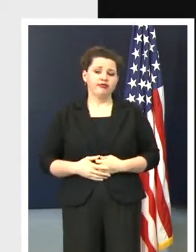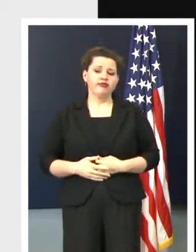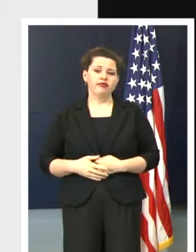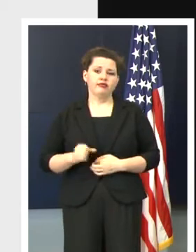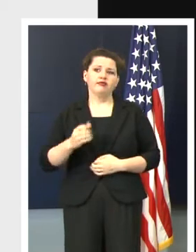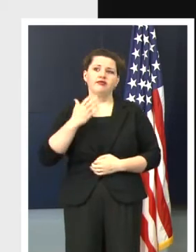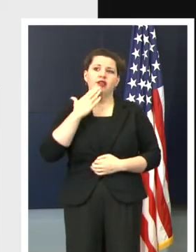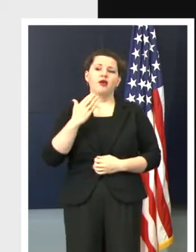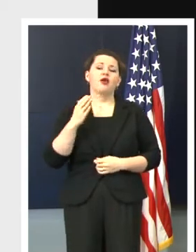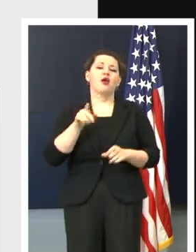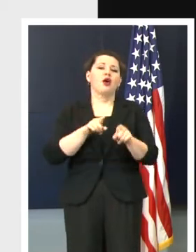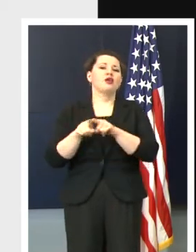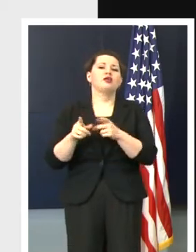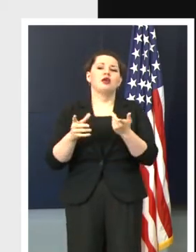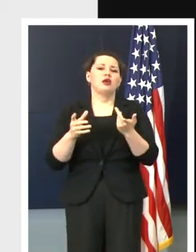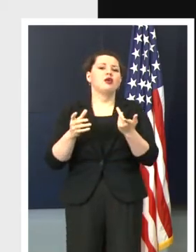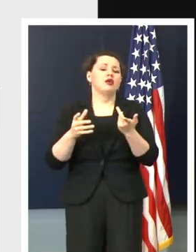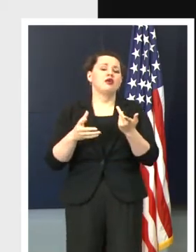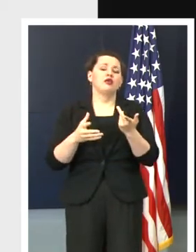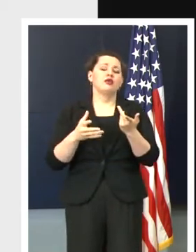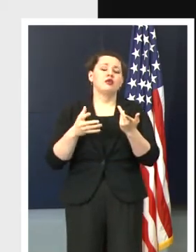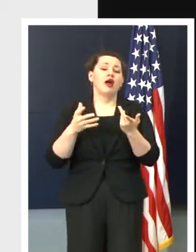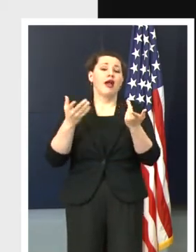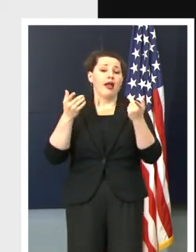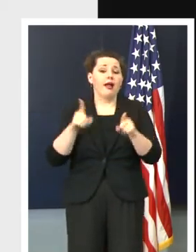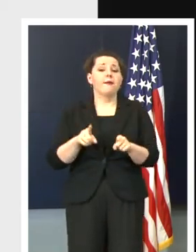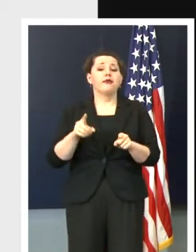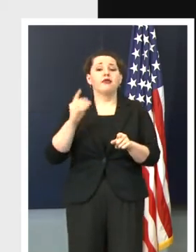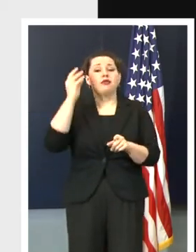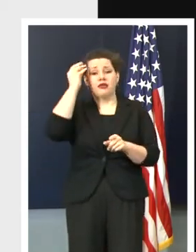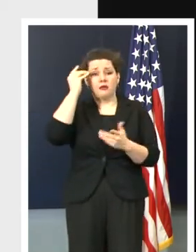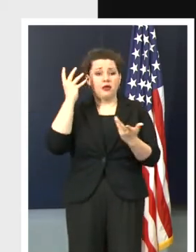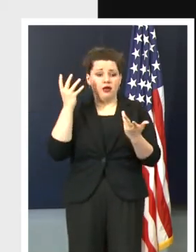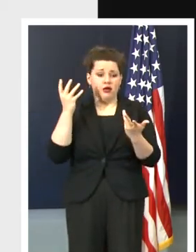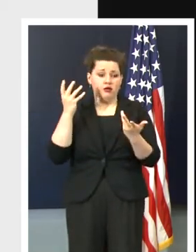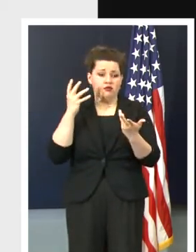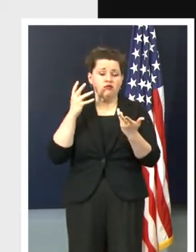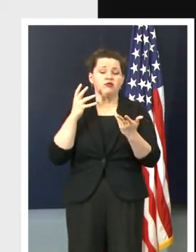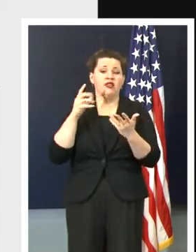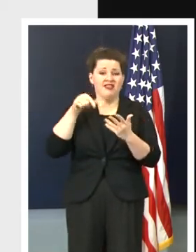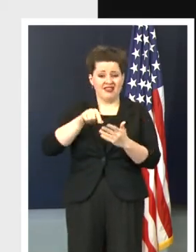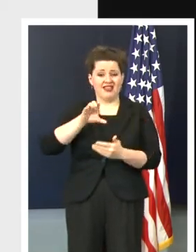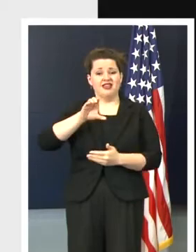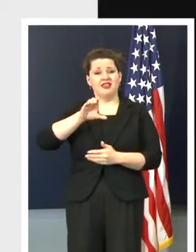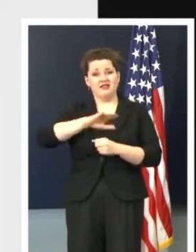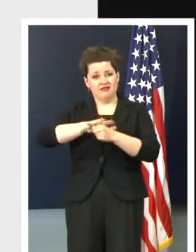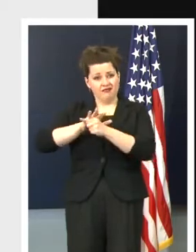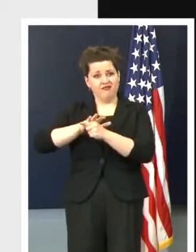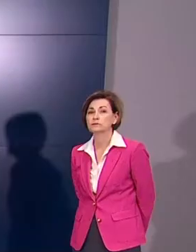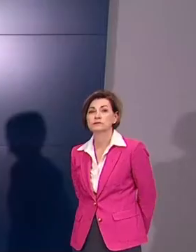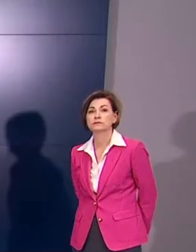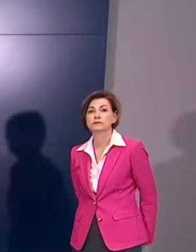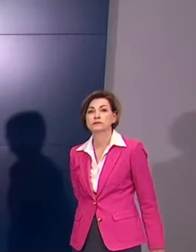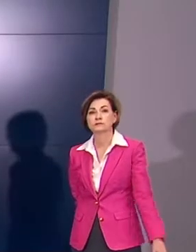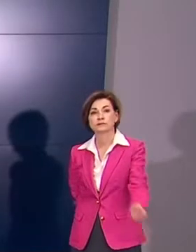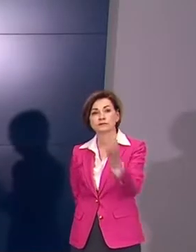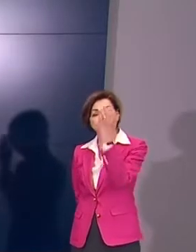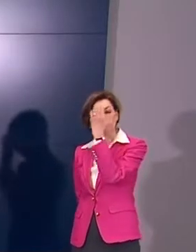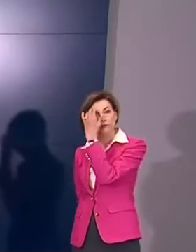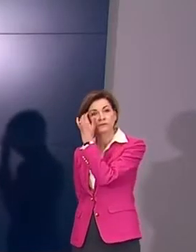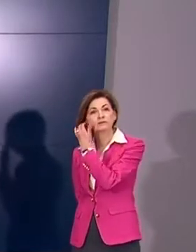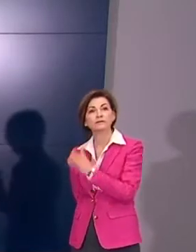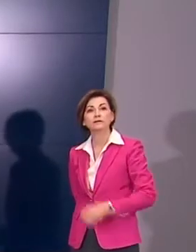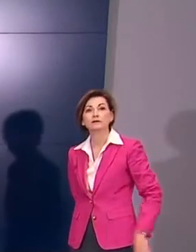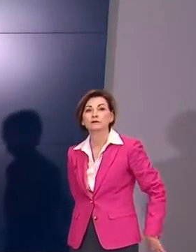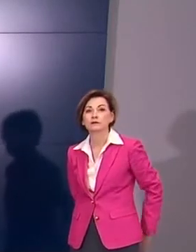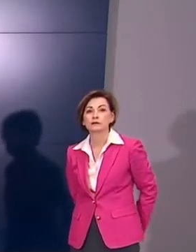you. I think I would also just add, you know, again, when we think about as we've learned more about this virus and as the response has progressed, we take what